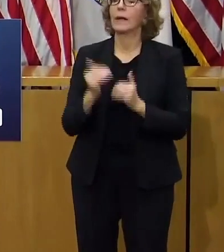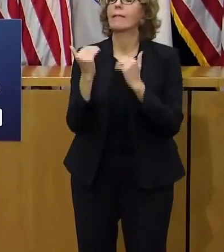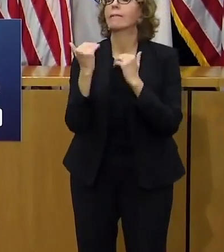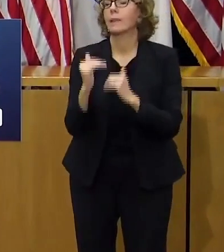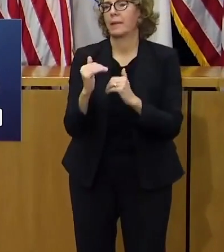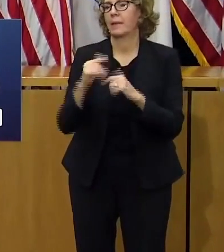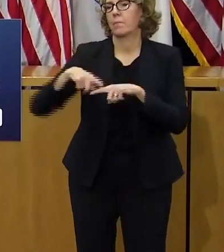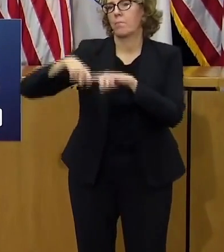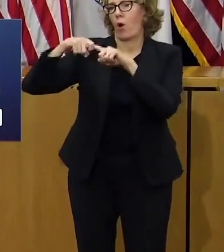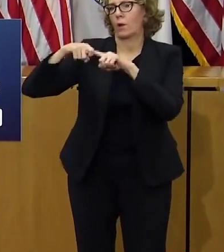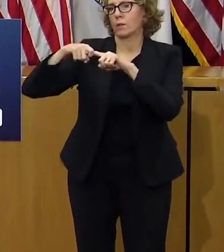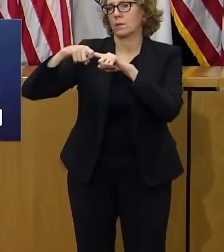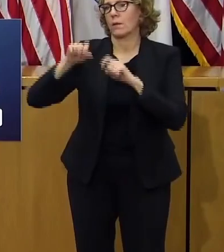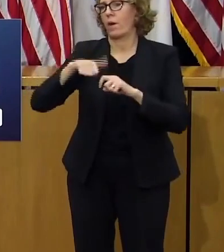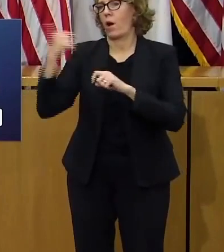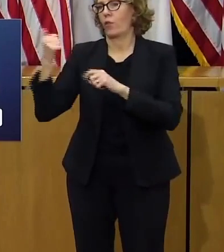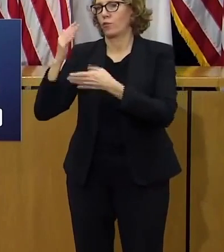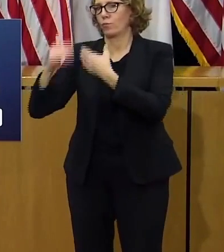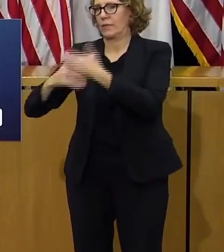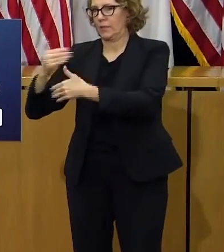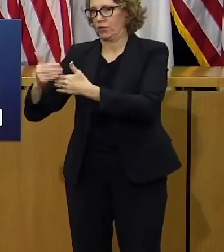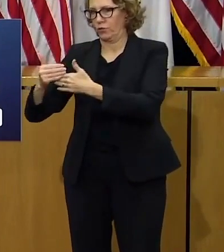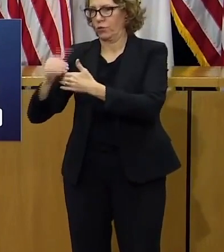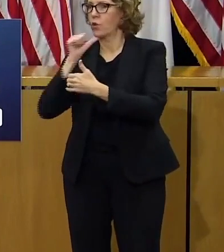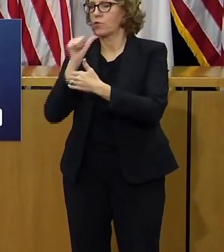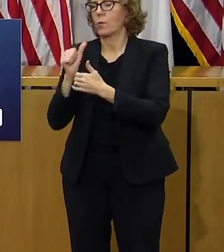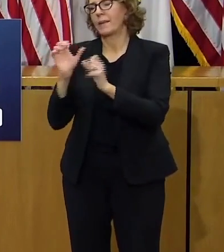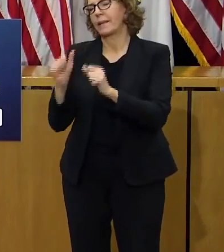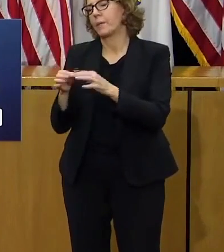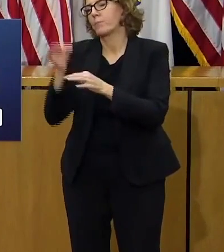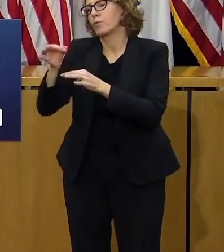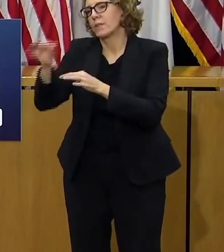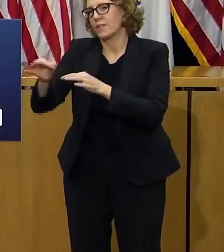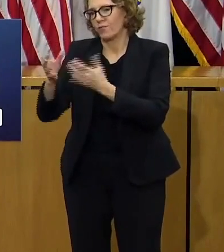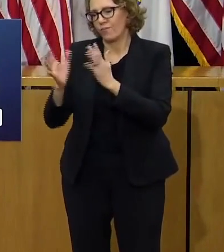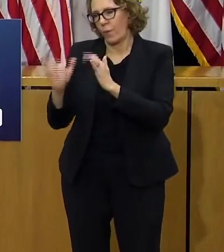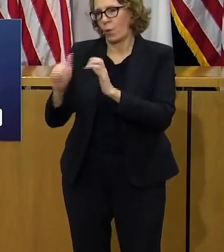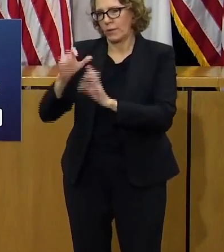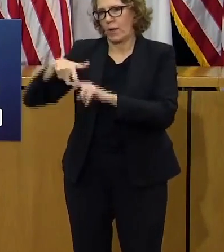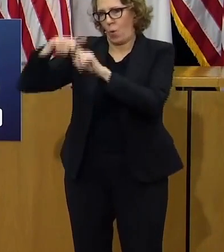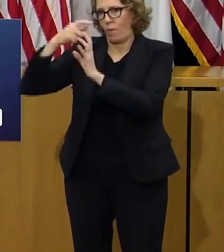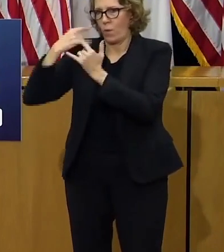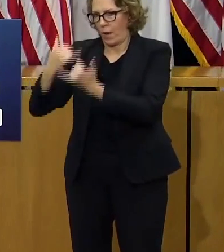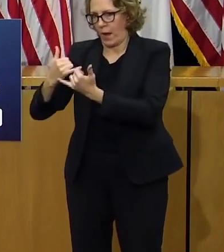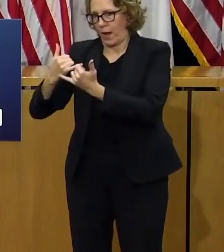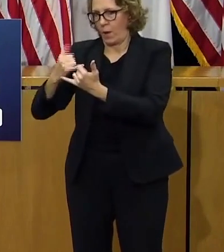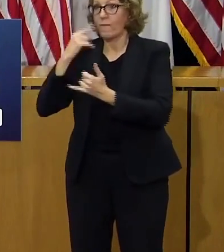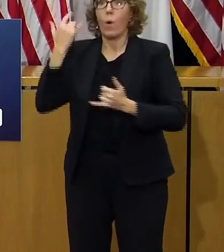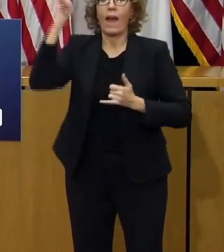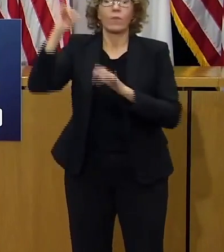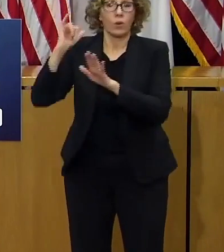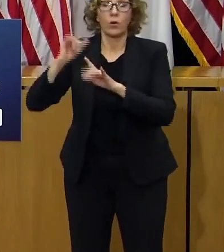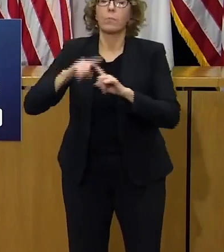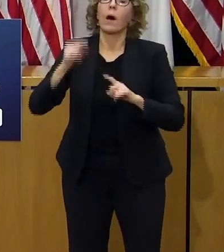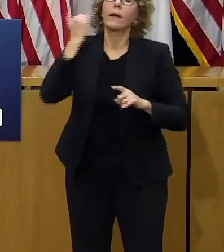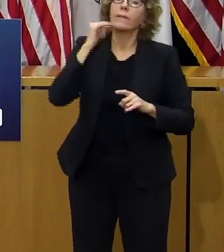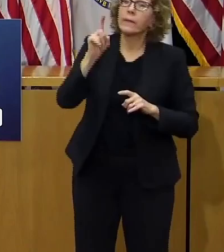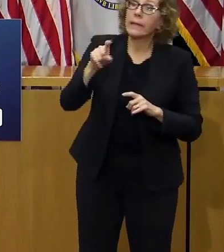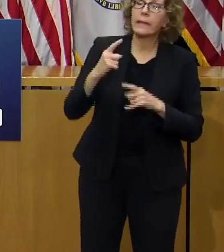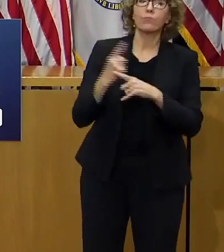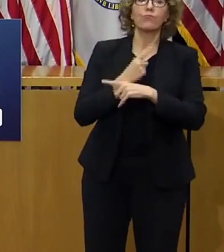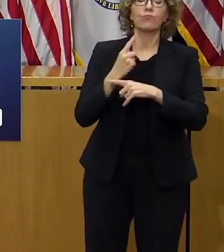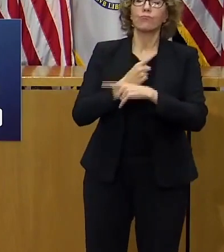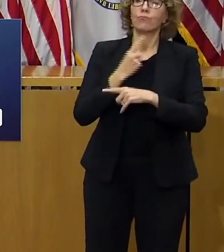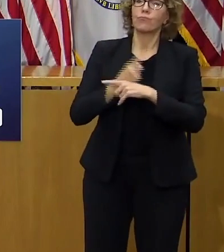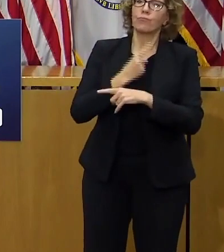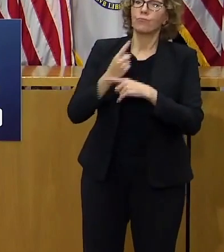curtailment of elective procedures to promote the redeployment of staff that perform non-essential elective procedures to